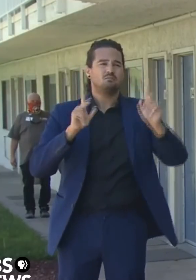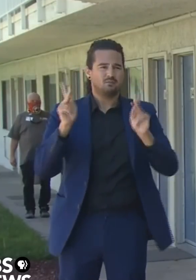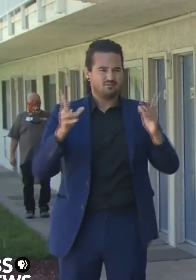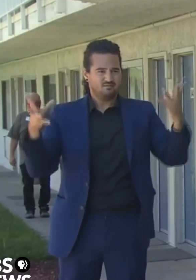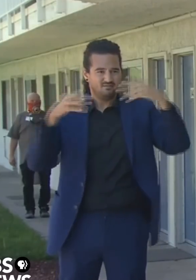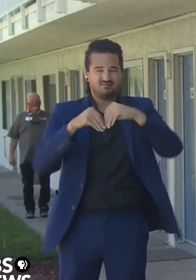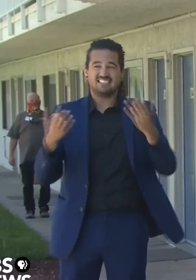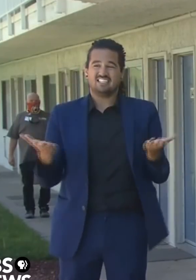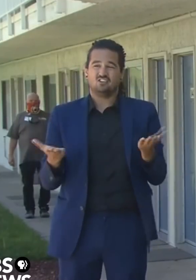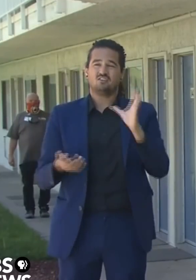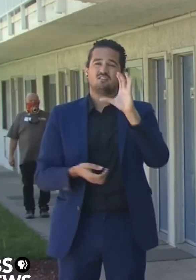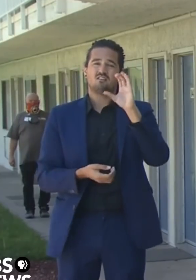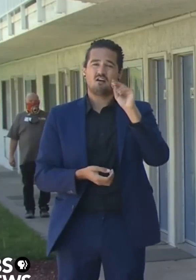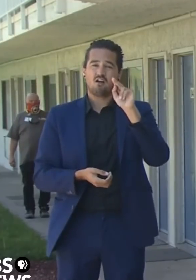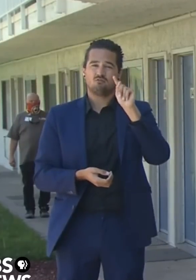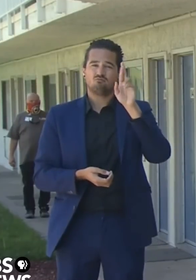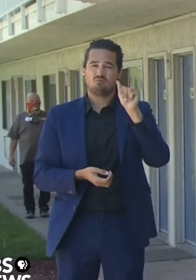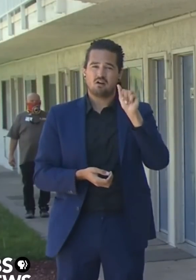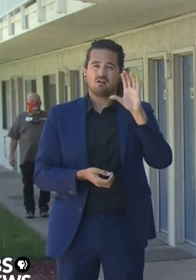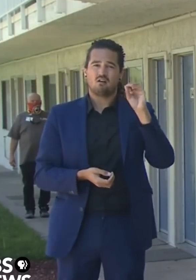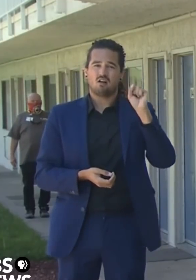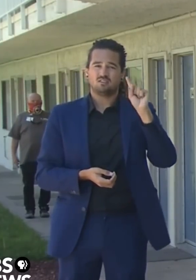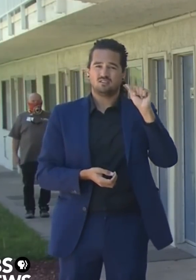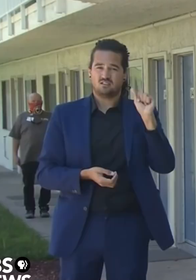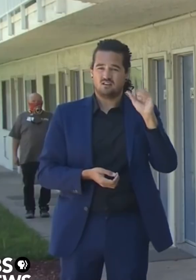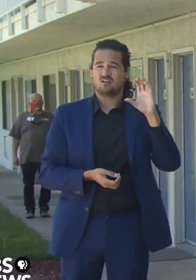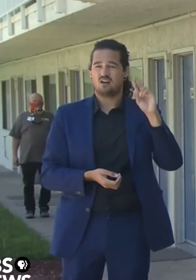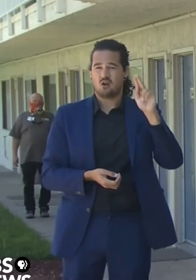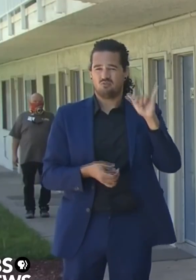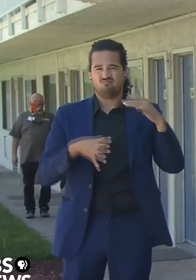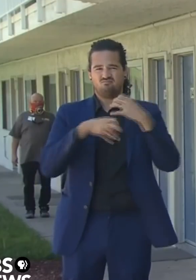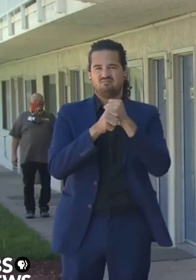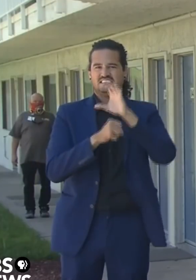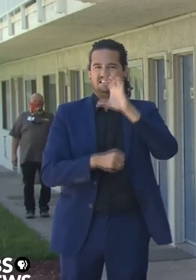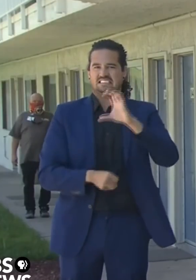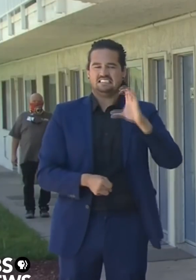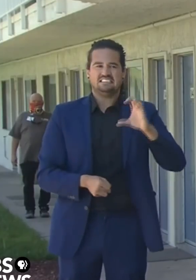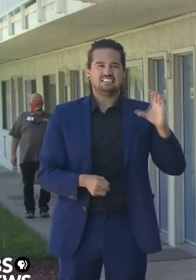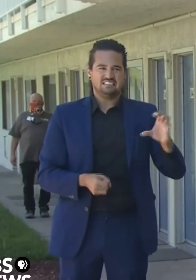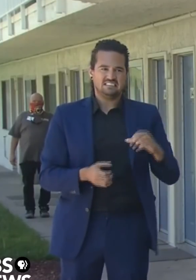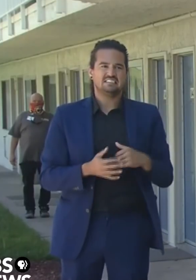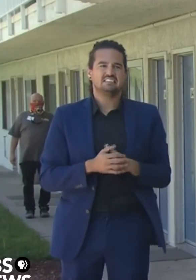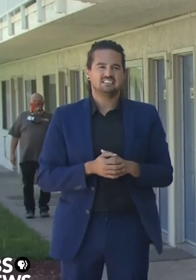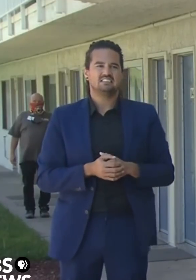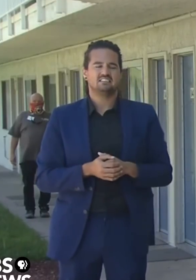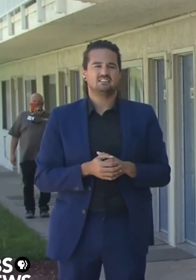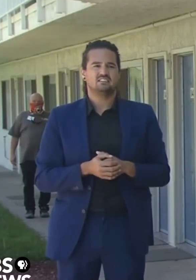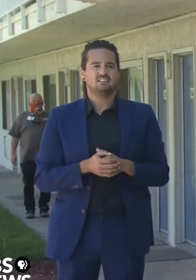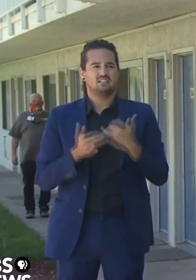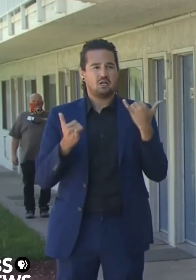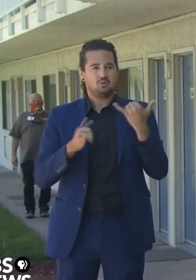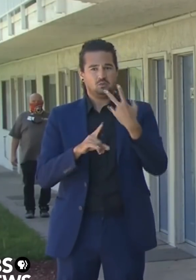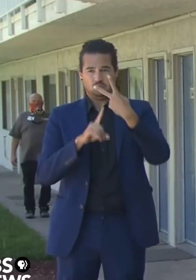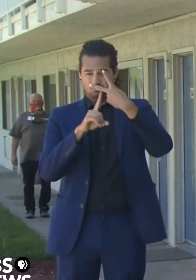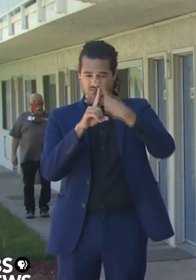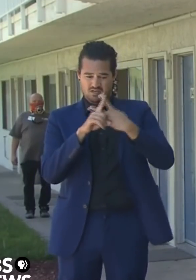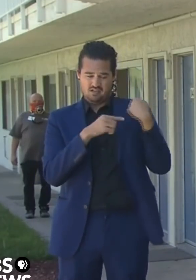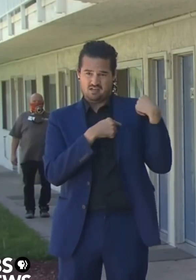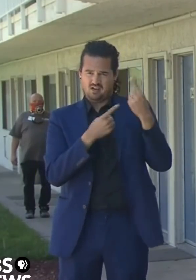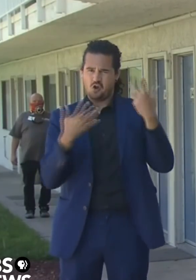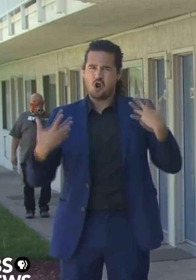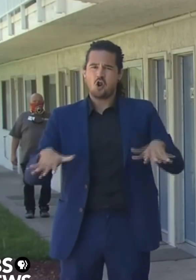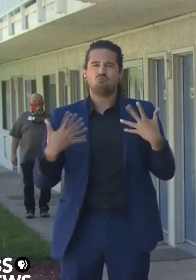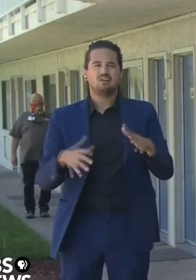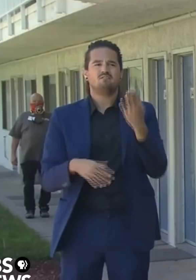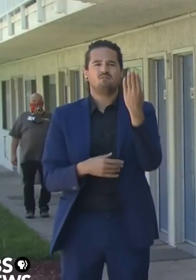Just in a few short months, 14,200 individuals, we estimate now out of the conditions